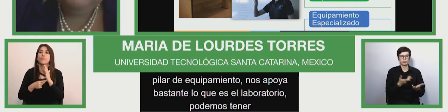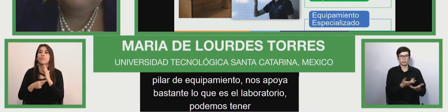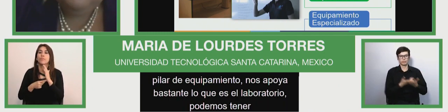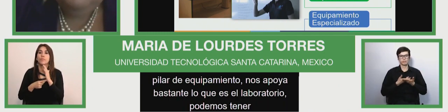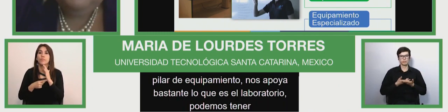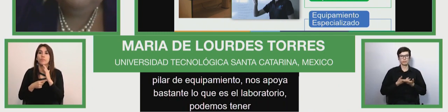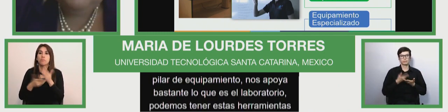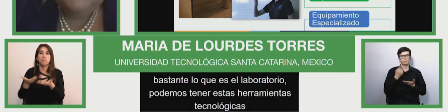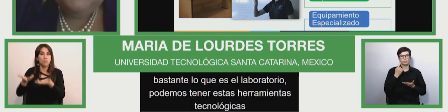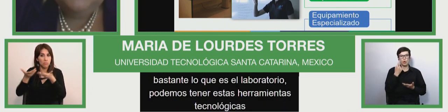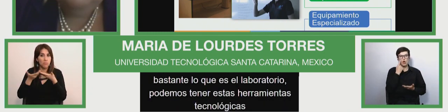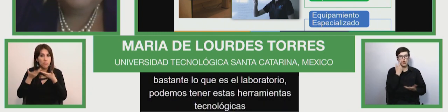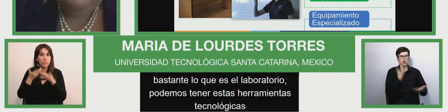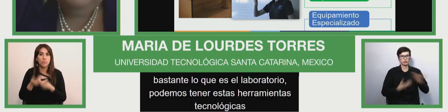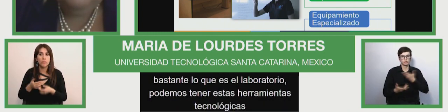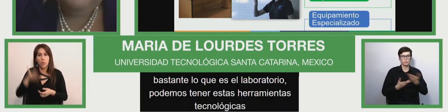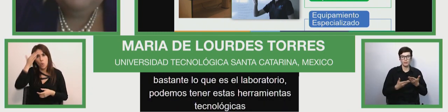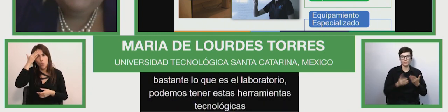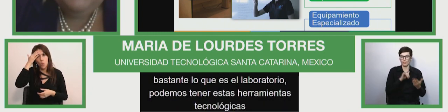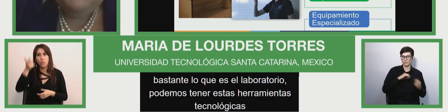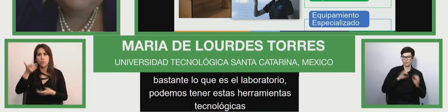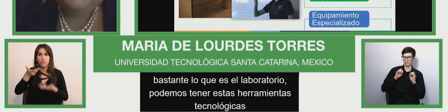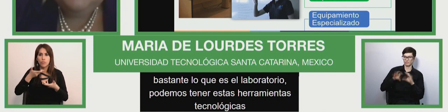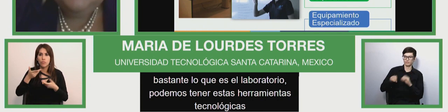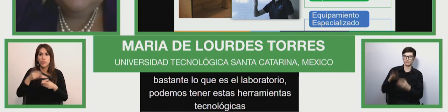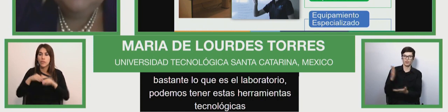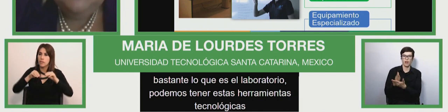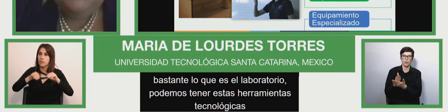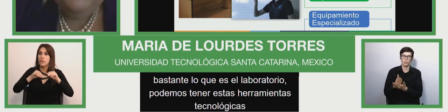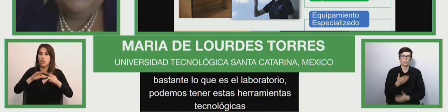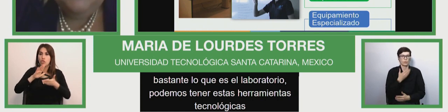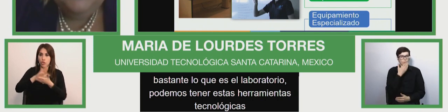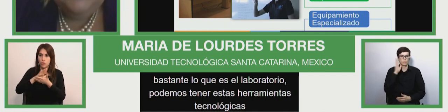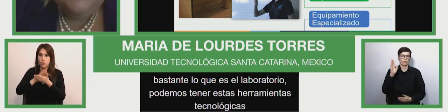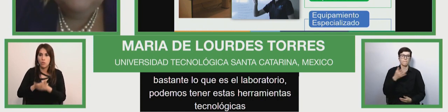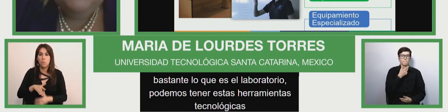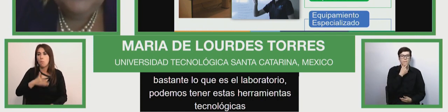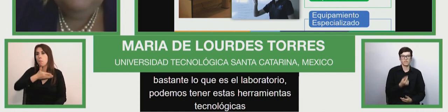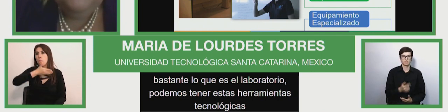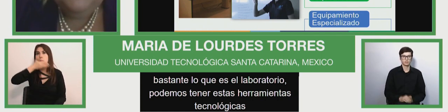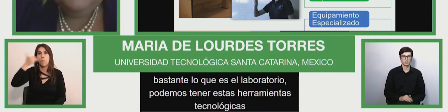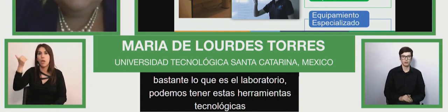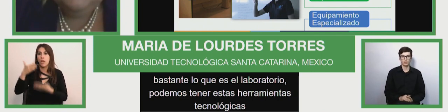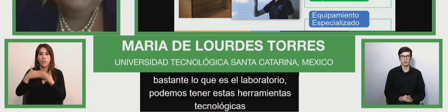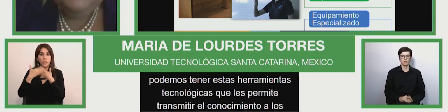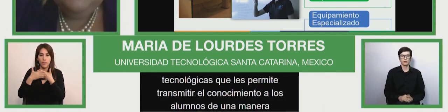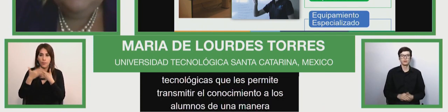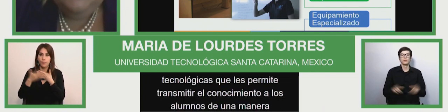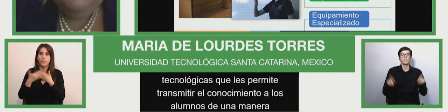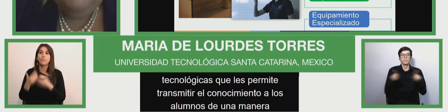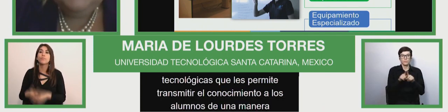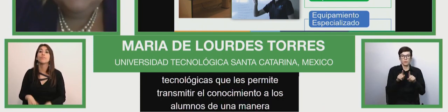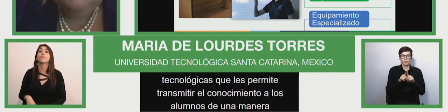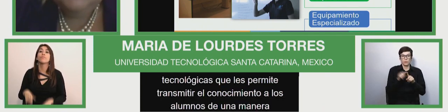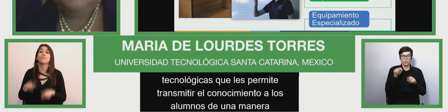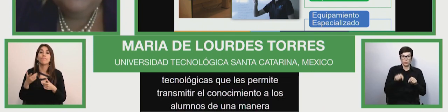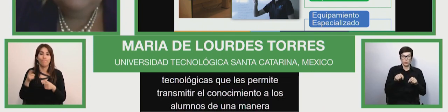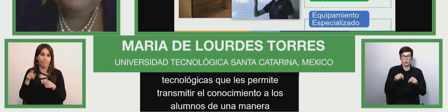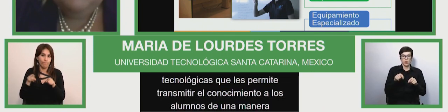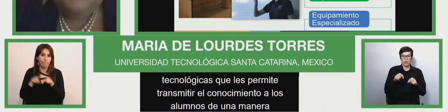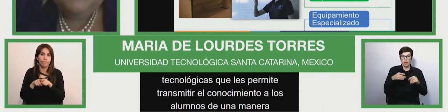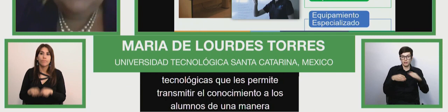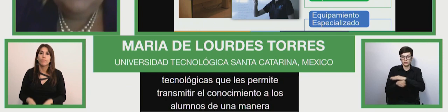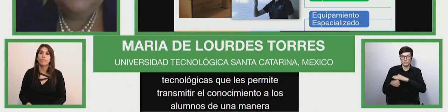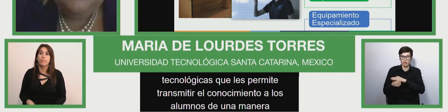by the laboratory dia because we can have tools technological tools that allow us